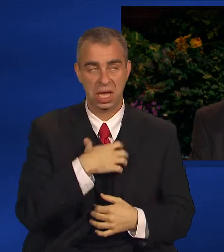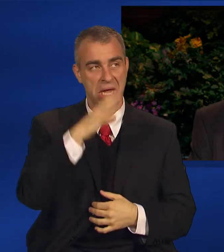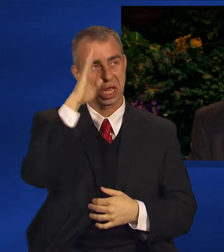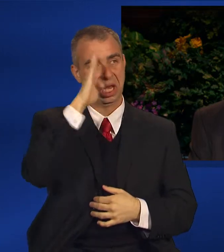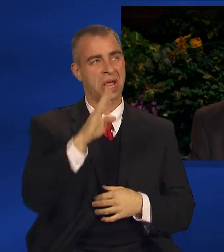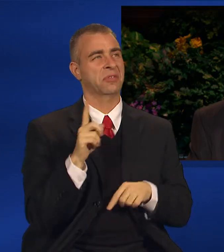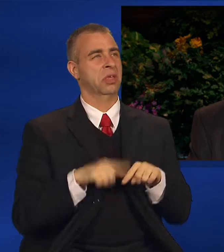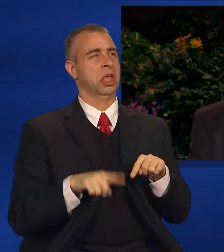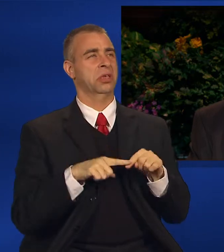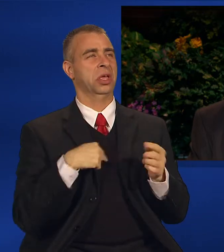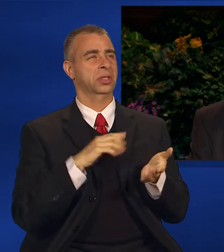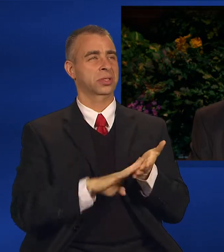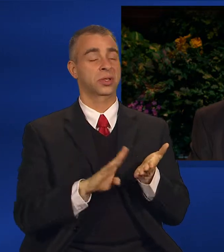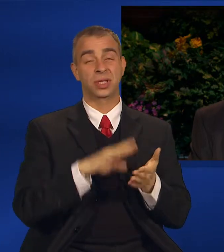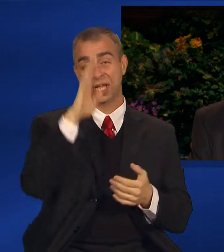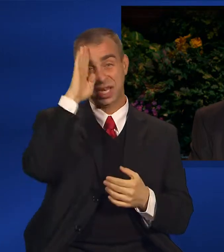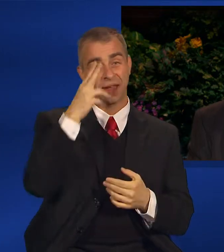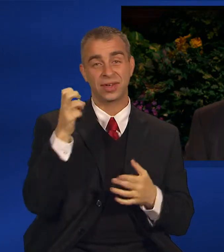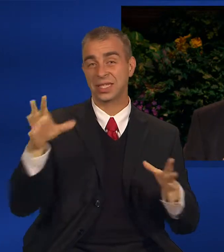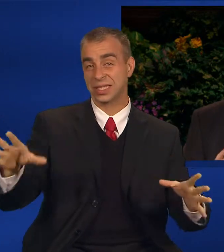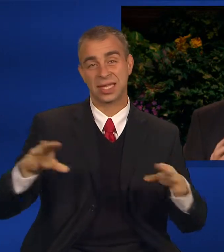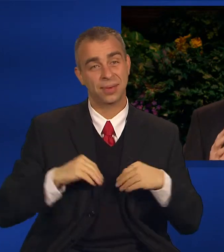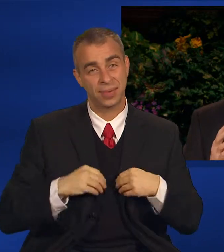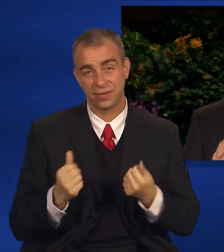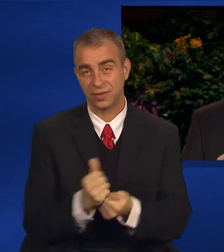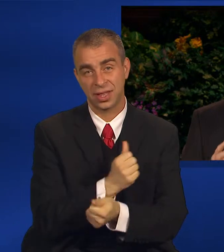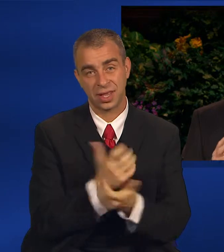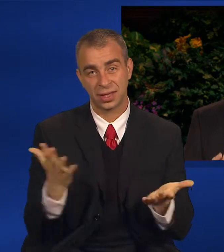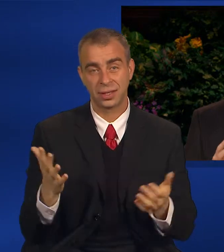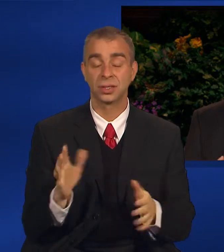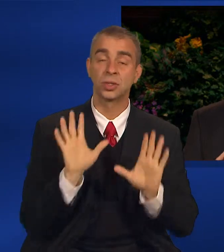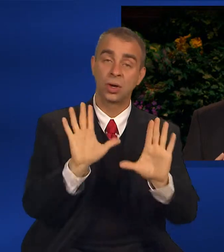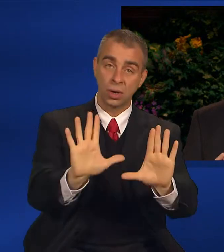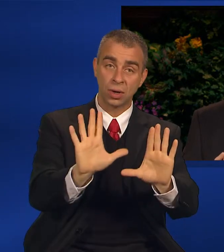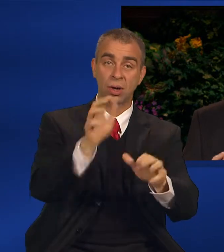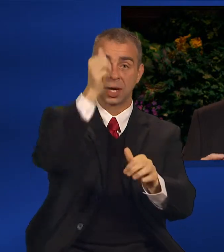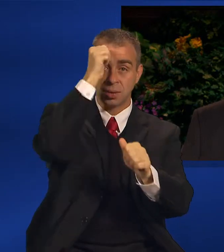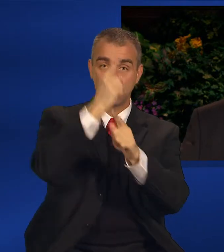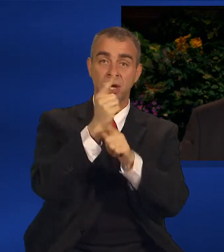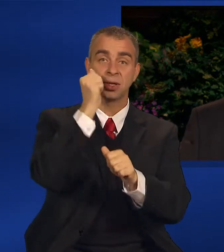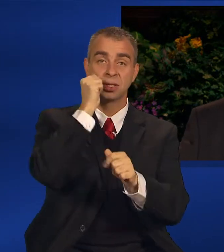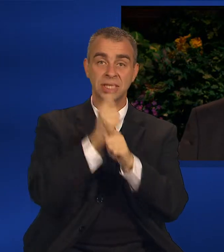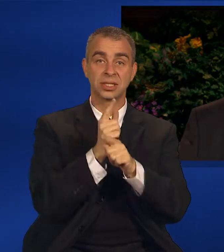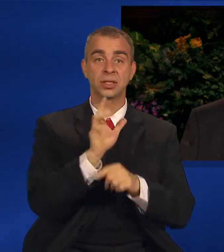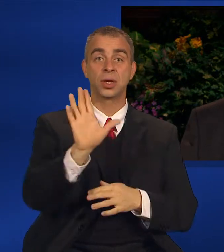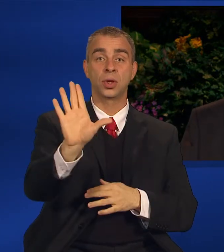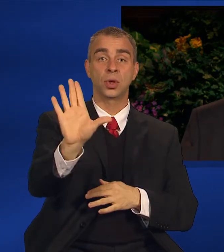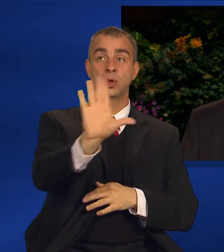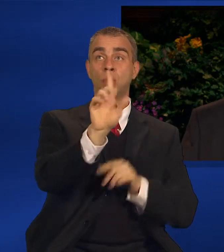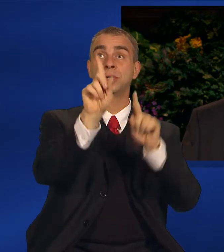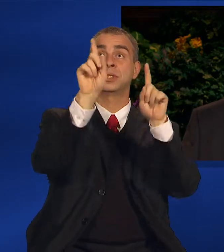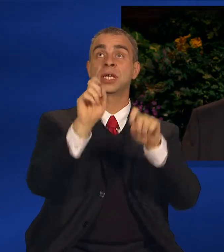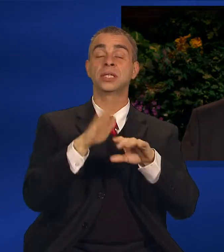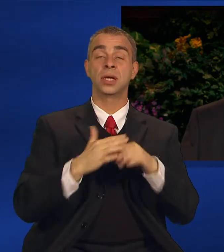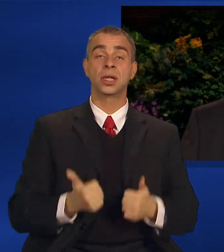My brothers and sisters, the great test of this life is obedience.